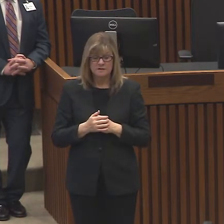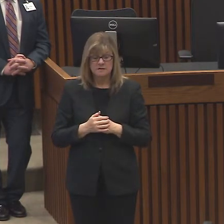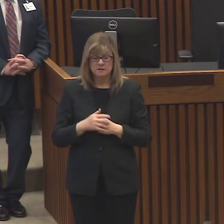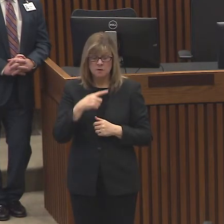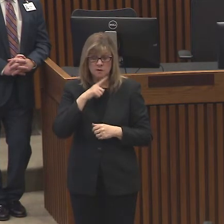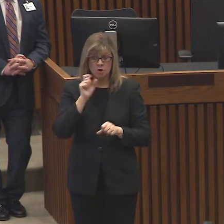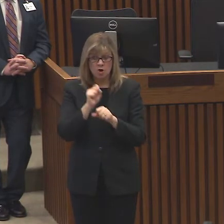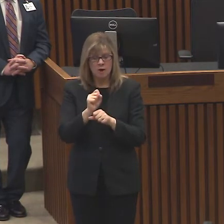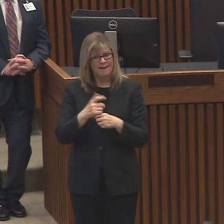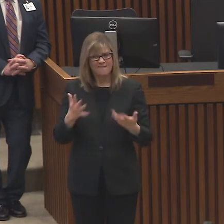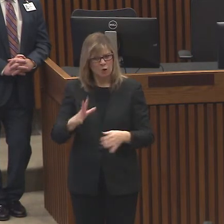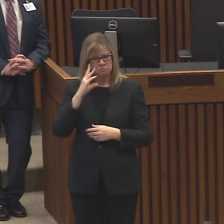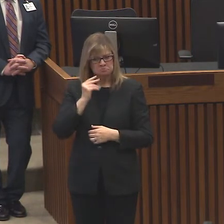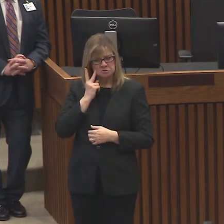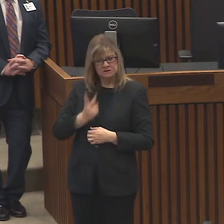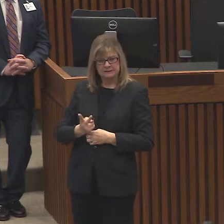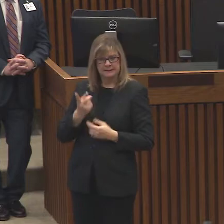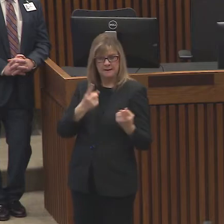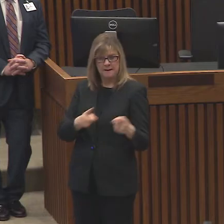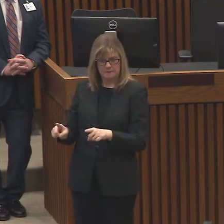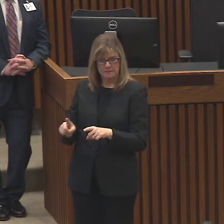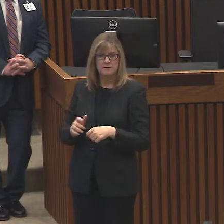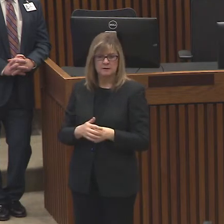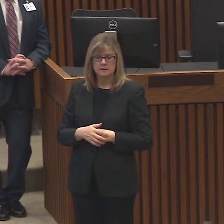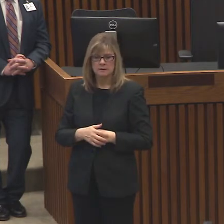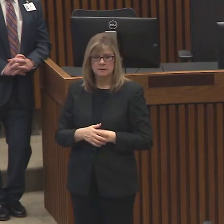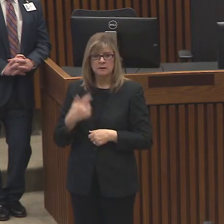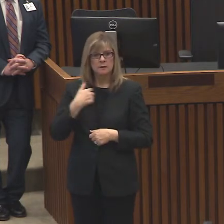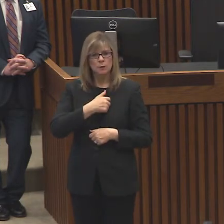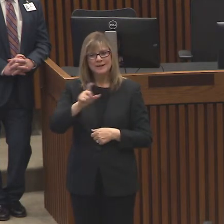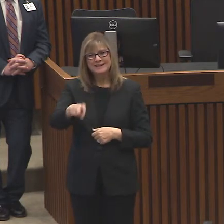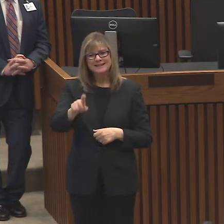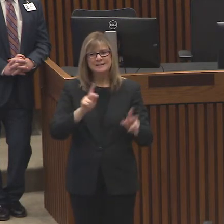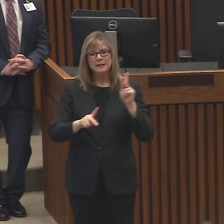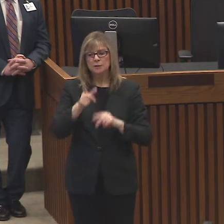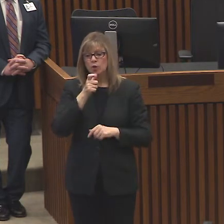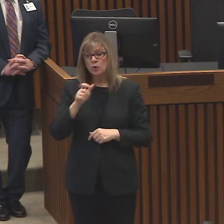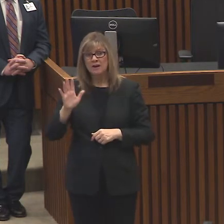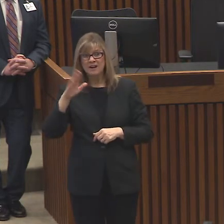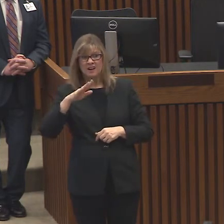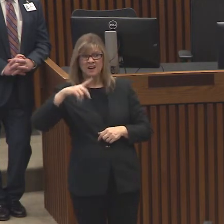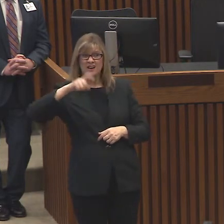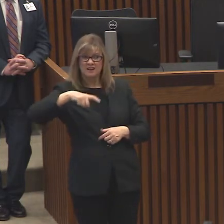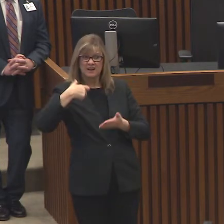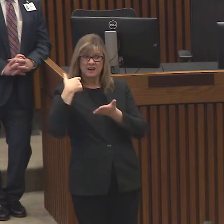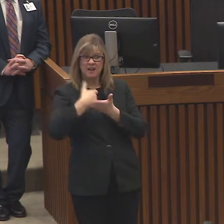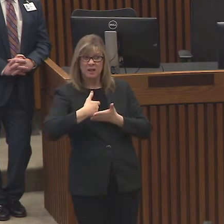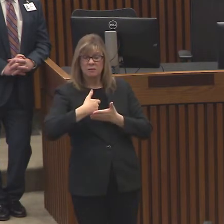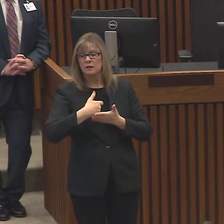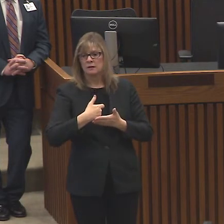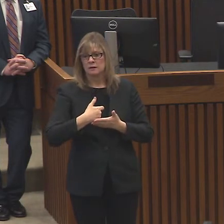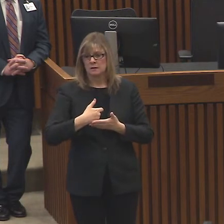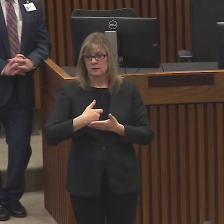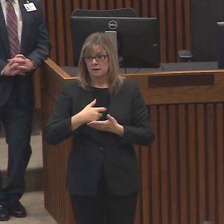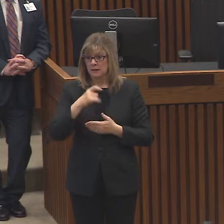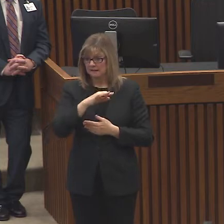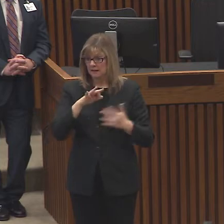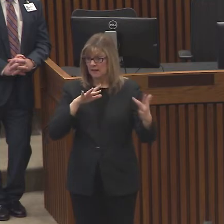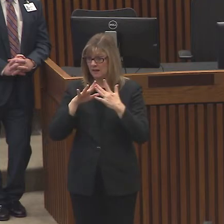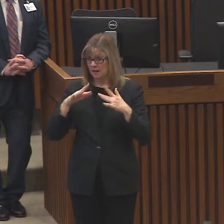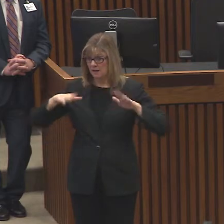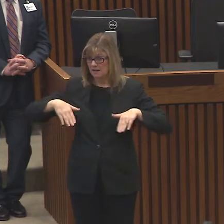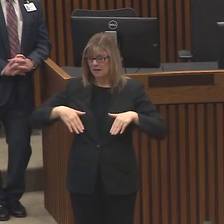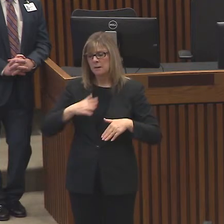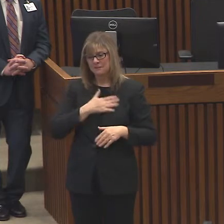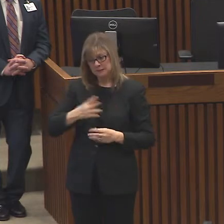in fact, I'm seeing that happen now, but we need for people that need help, uh, that you have, if you haven't been contacted, please